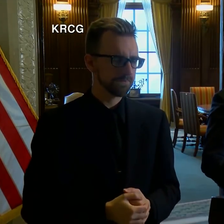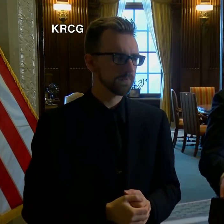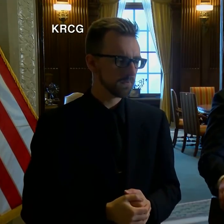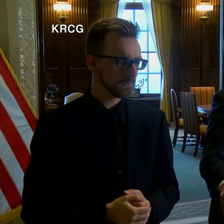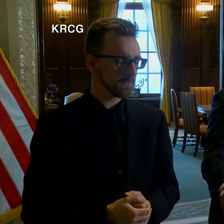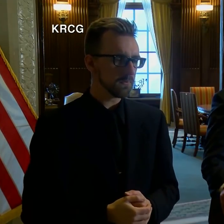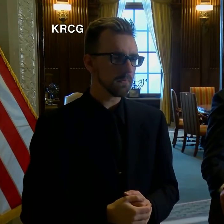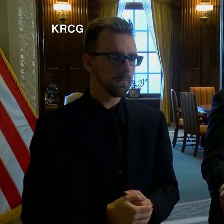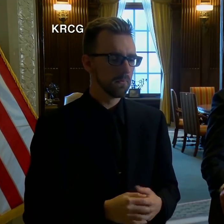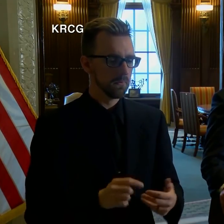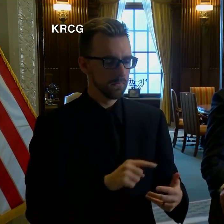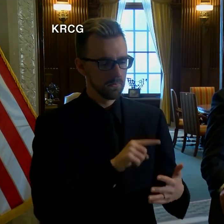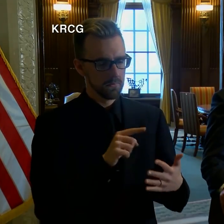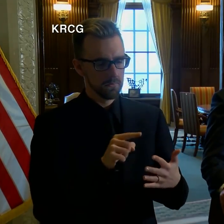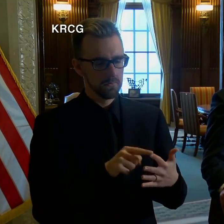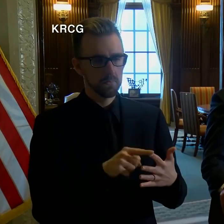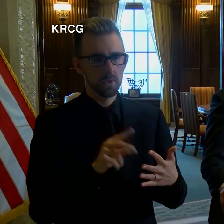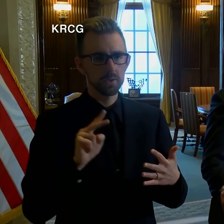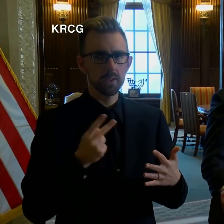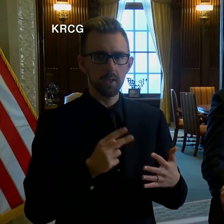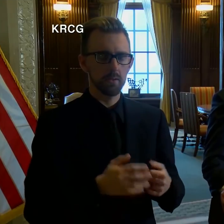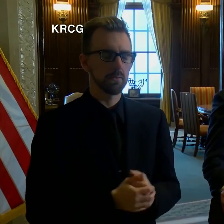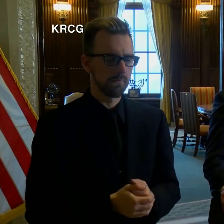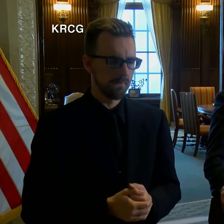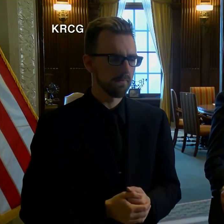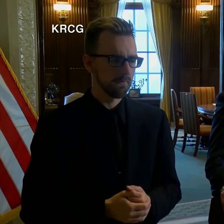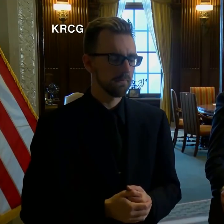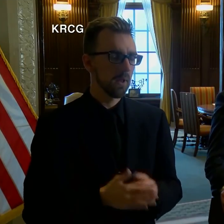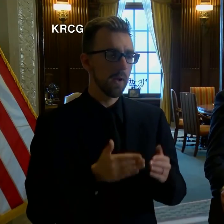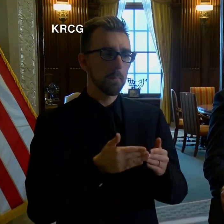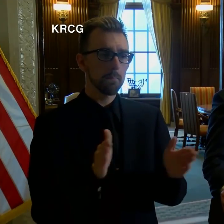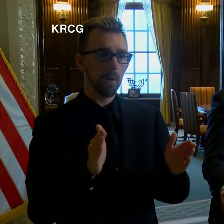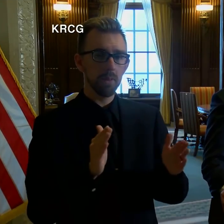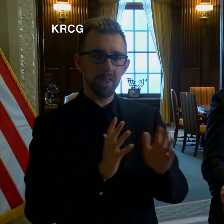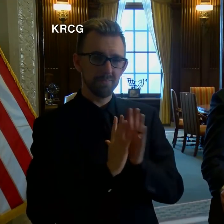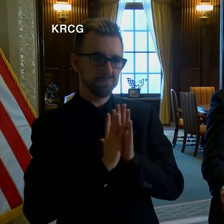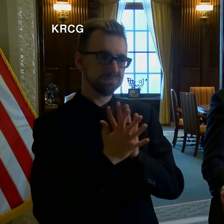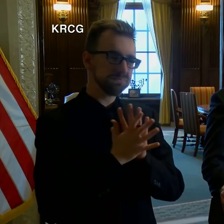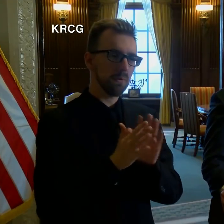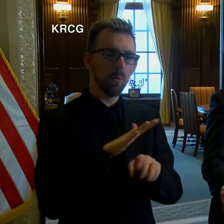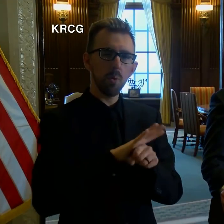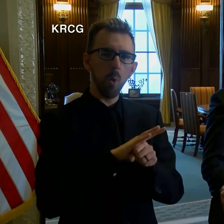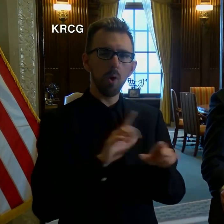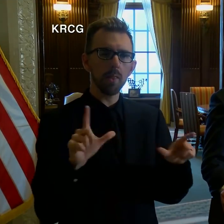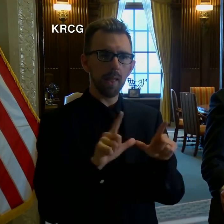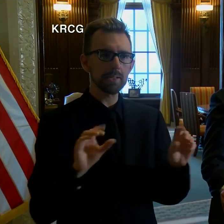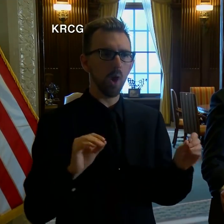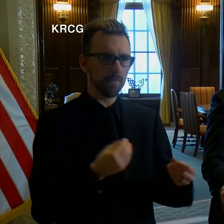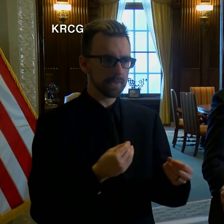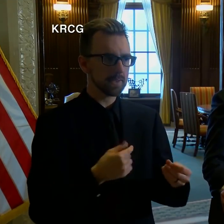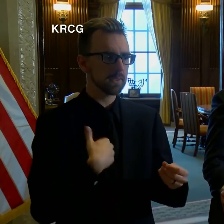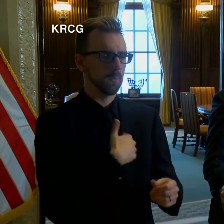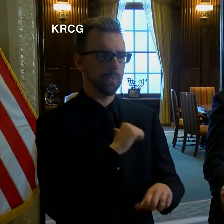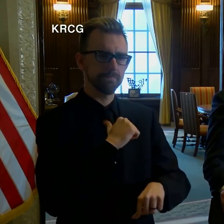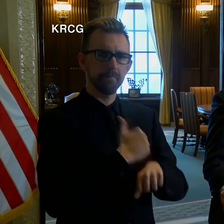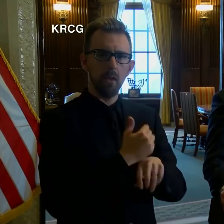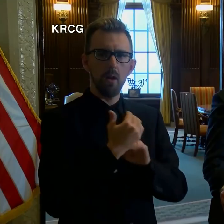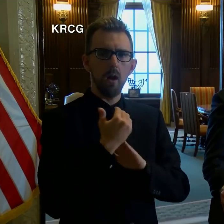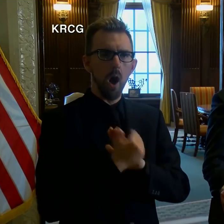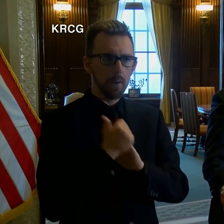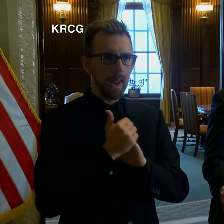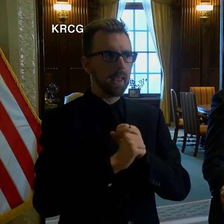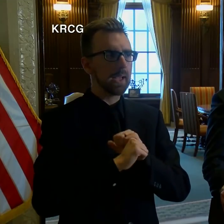Second, to help alleviate public congestion in local license offices, the department has implemented automatic